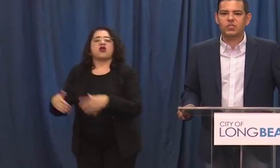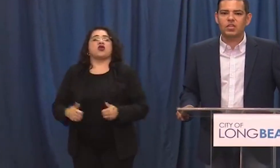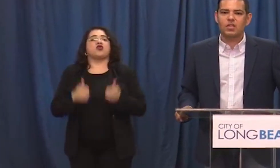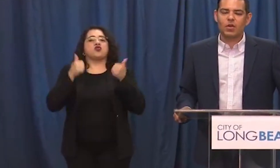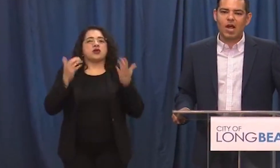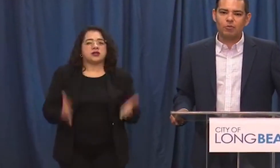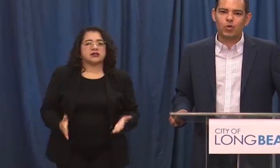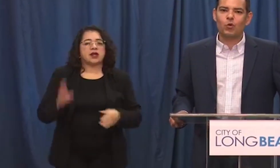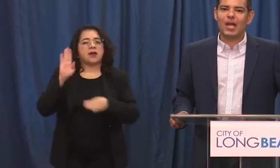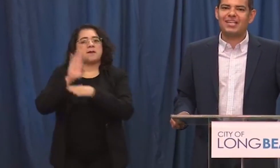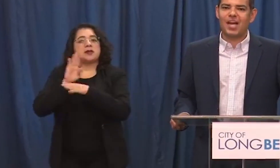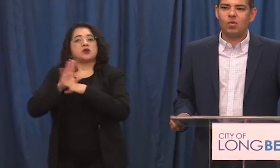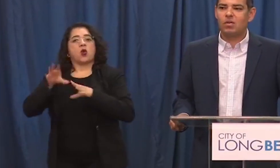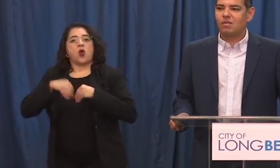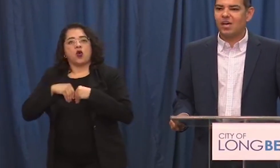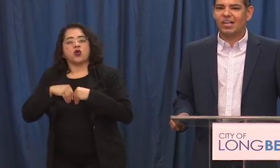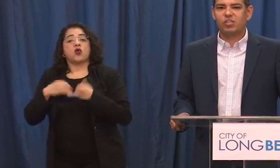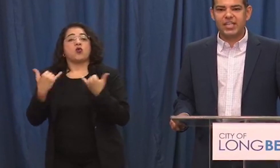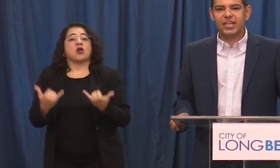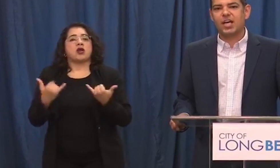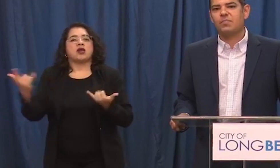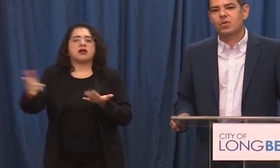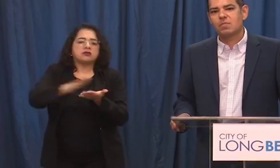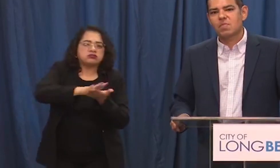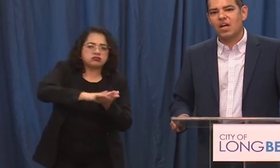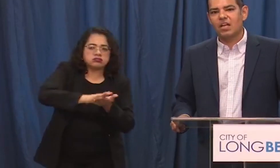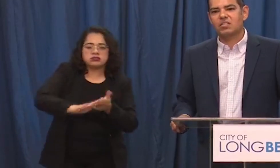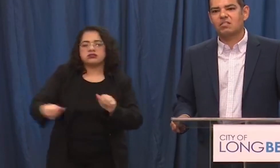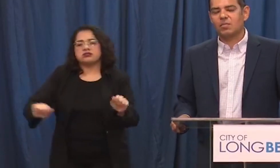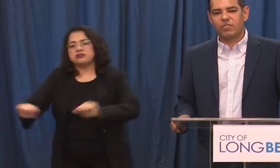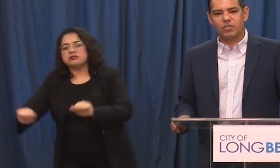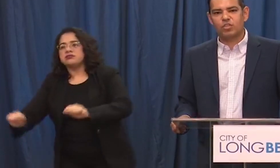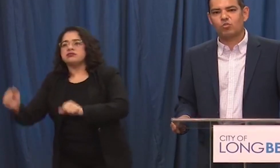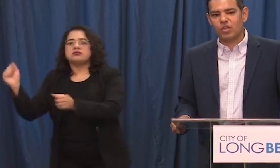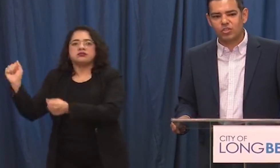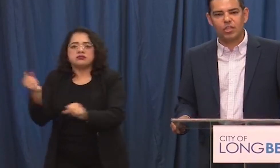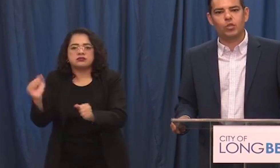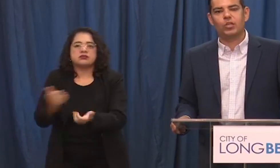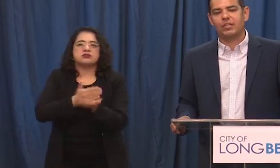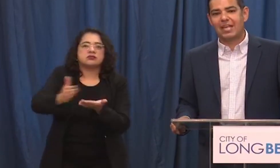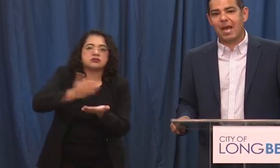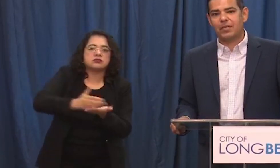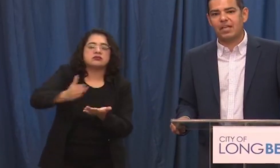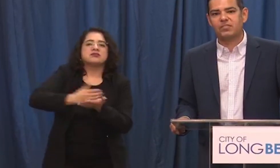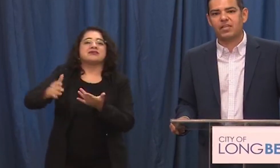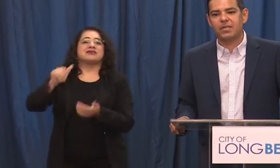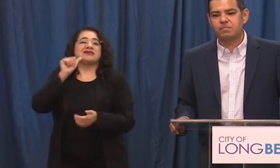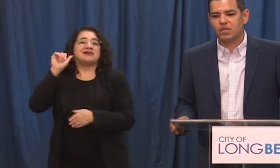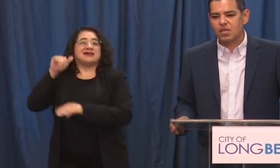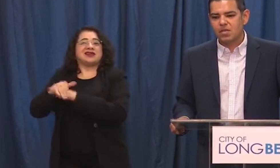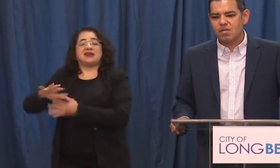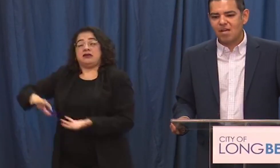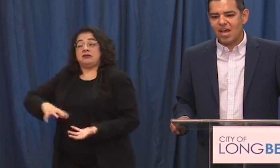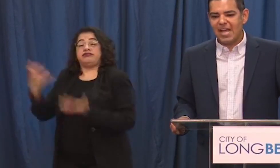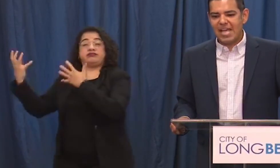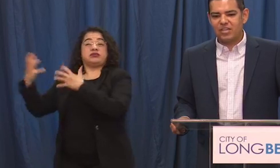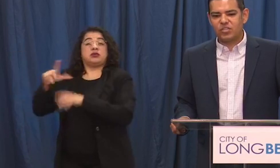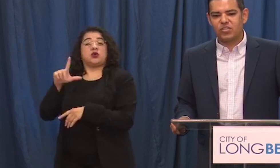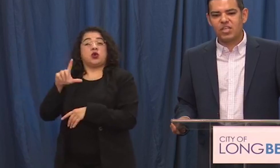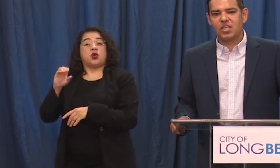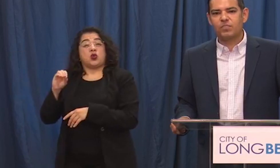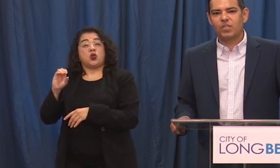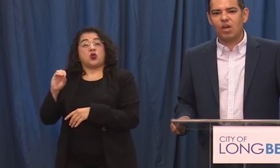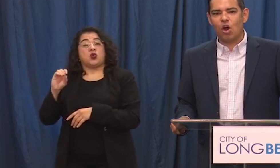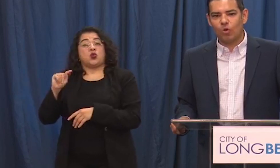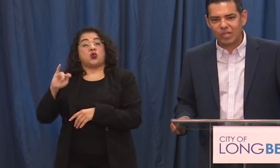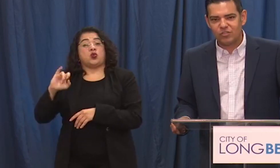owners that are out there right now cleaning up some of the destruction and looting that happened last night and